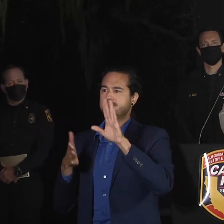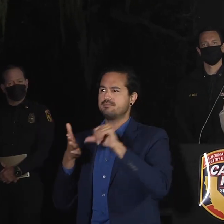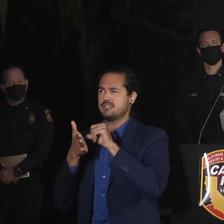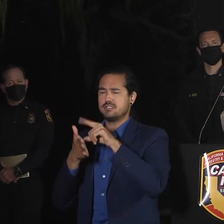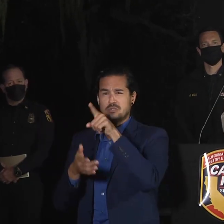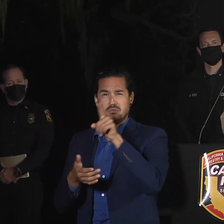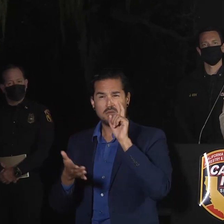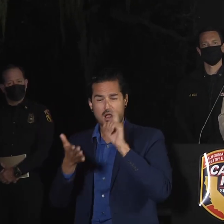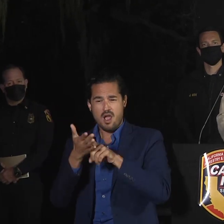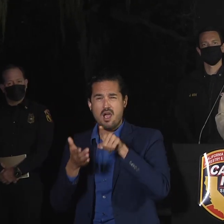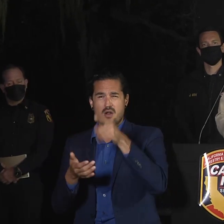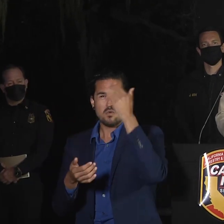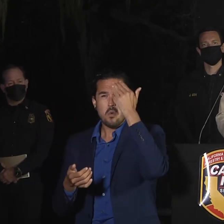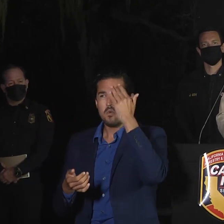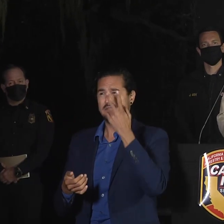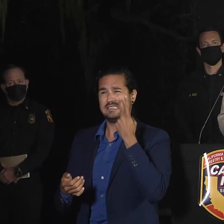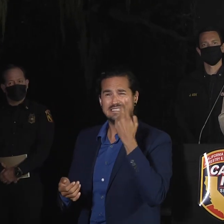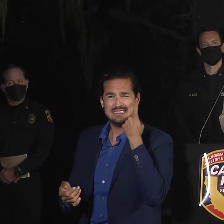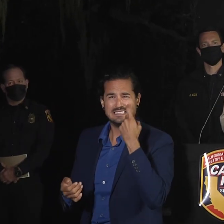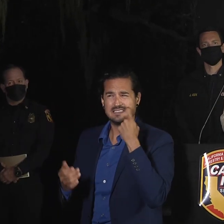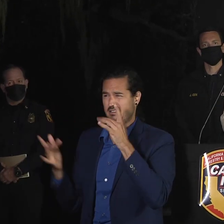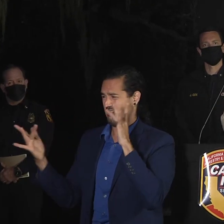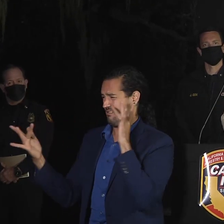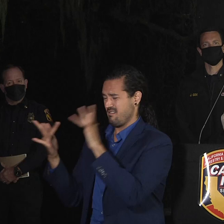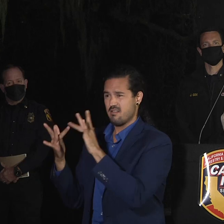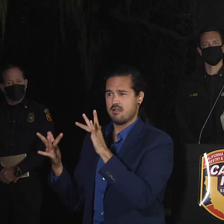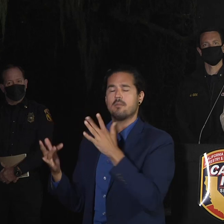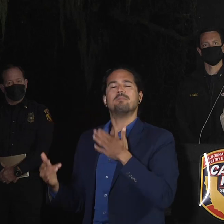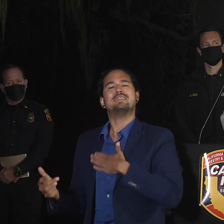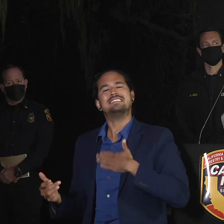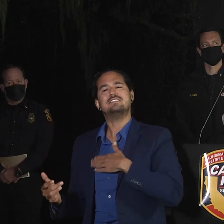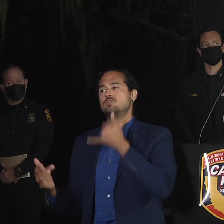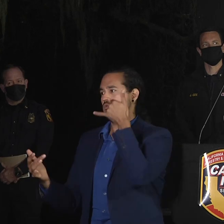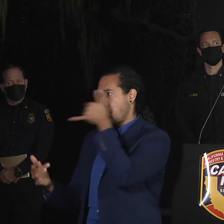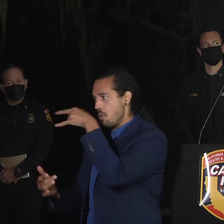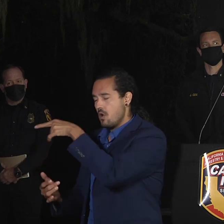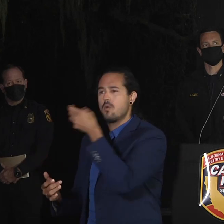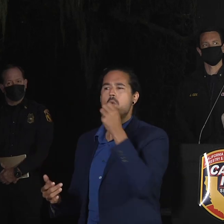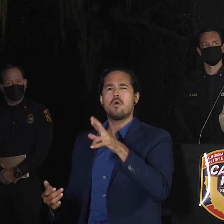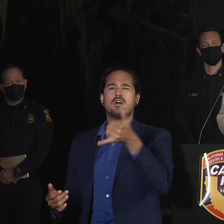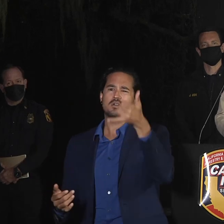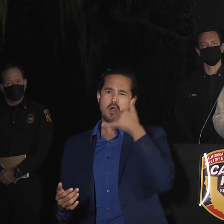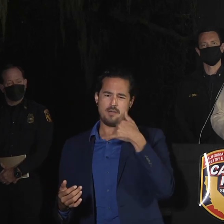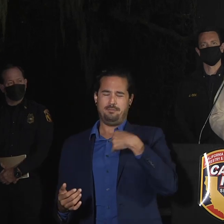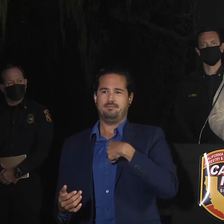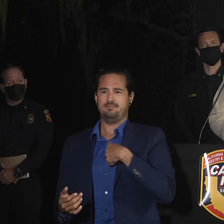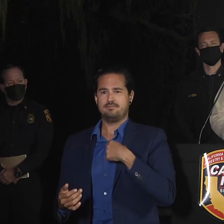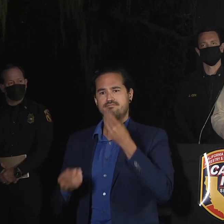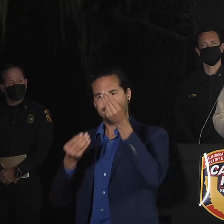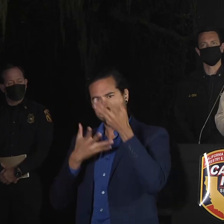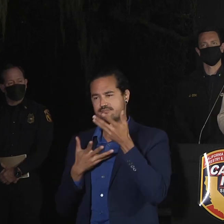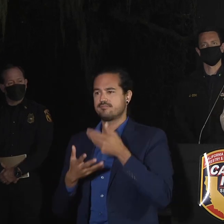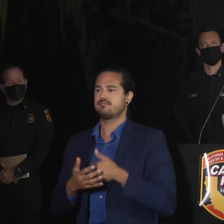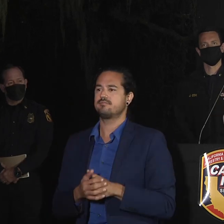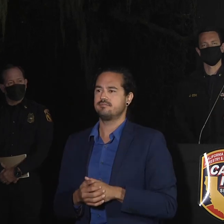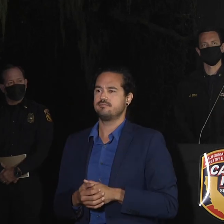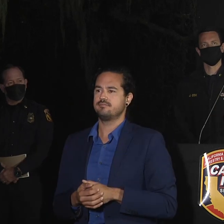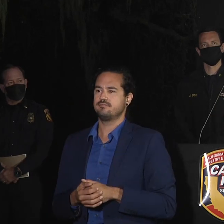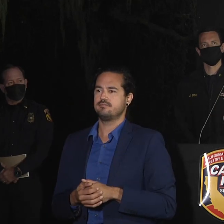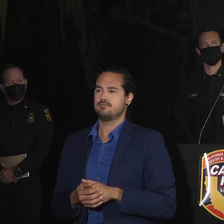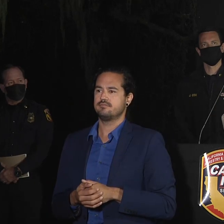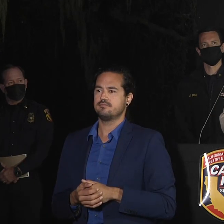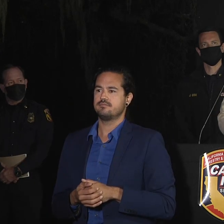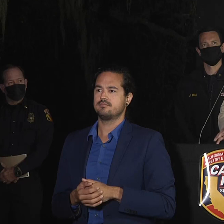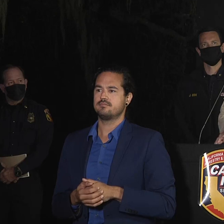know them, either have them call us or you call us. We'd greatly appreciate it. Another thing we were doing, and just for folks at home,